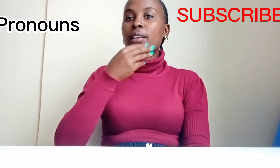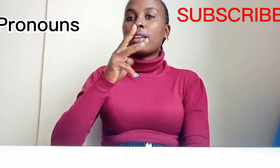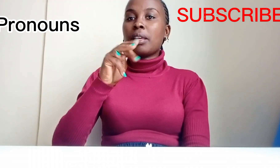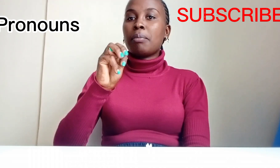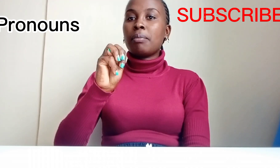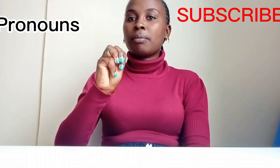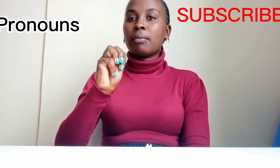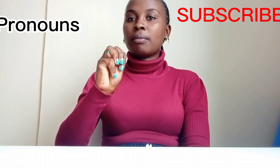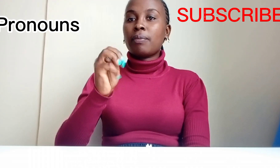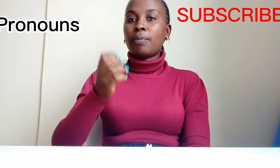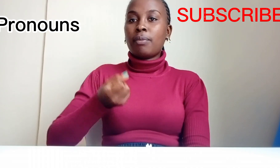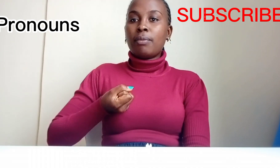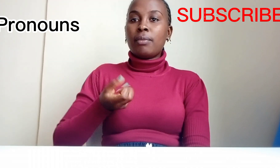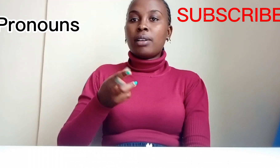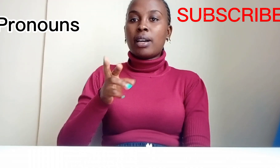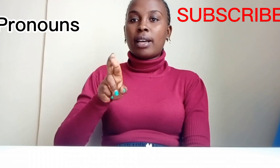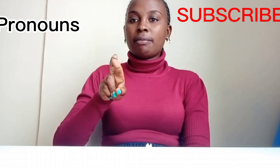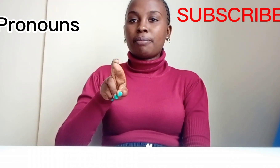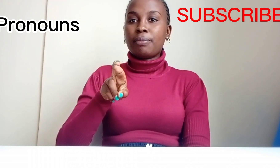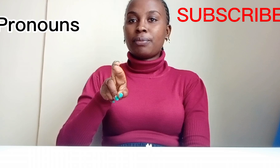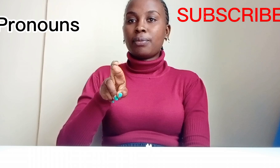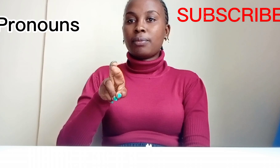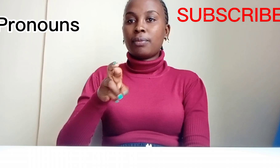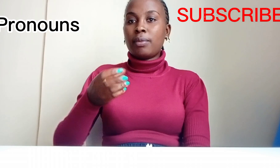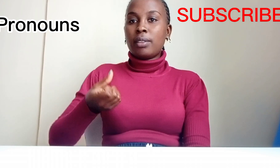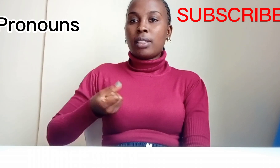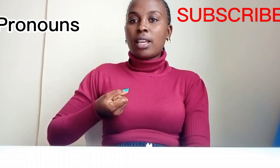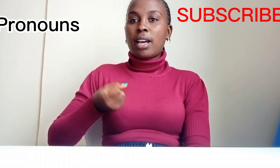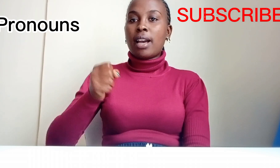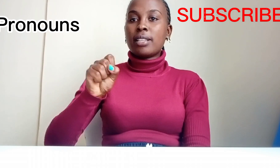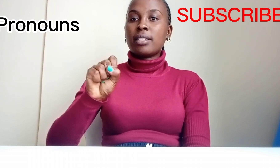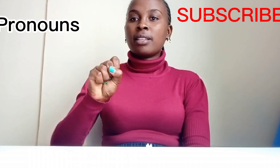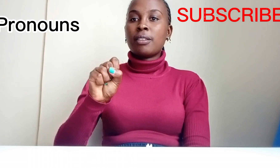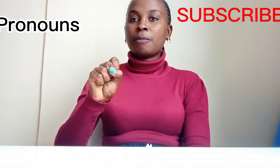him, her, has, has, his,